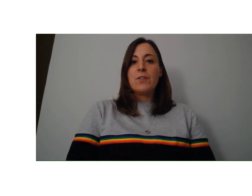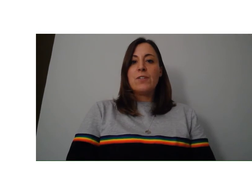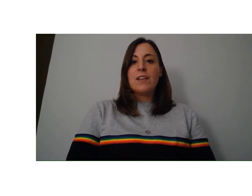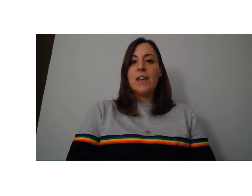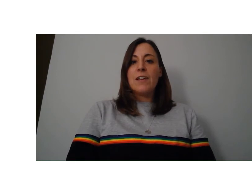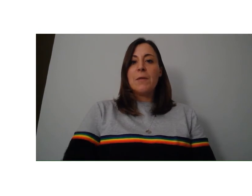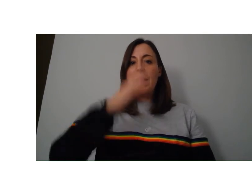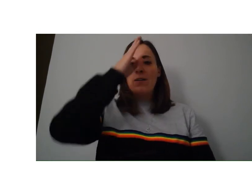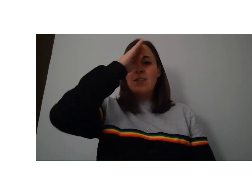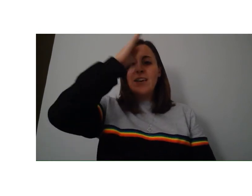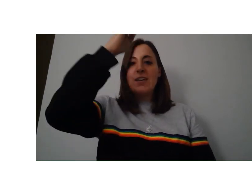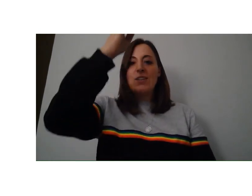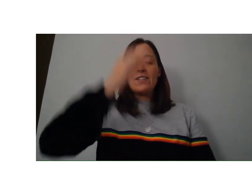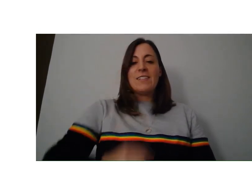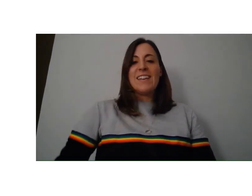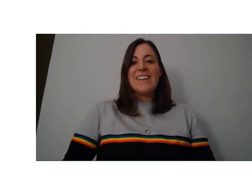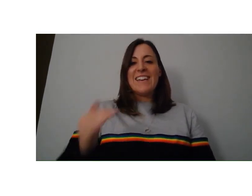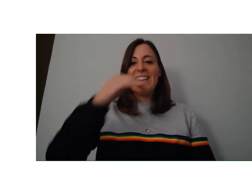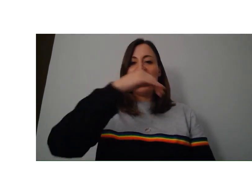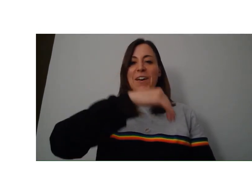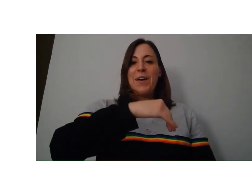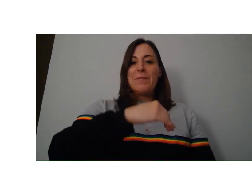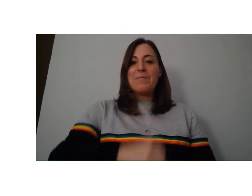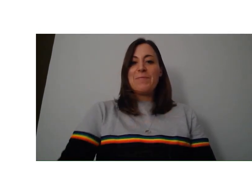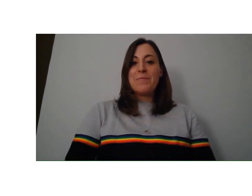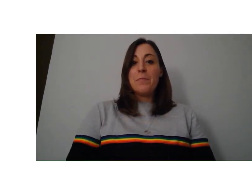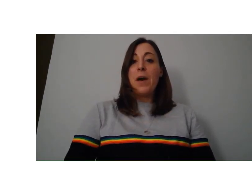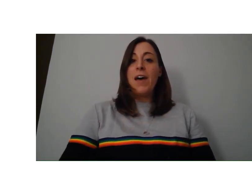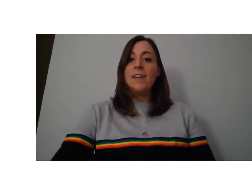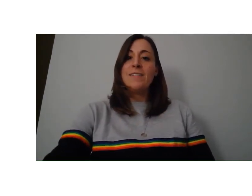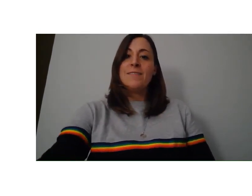it helped you to learn about dangers in the home. Bye.